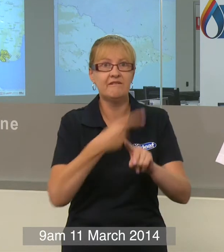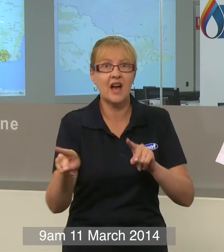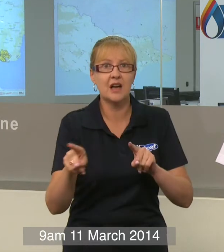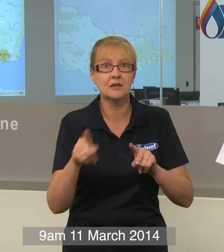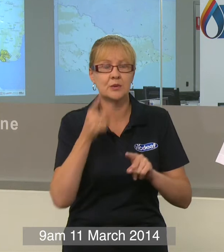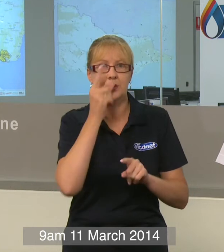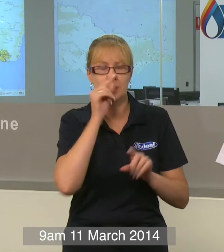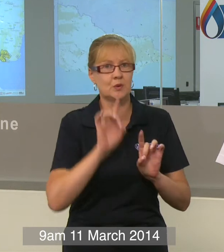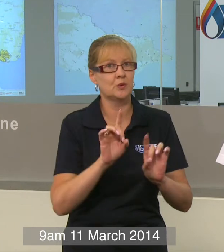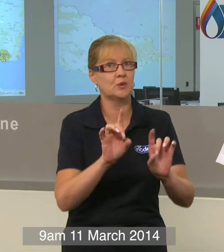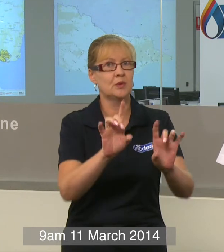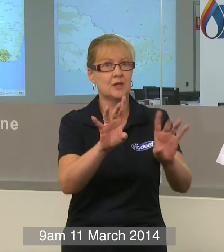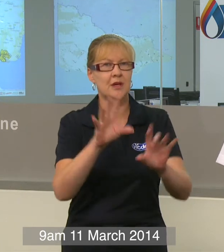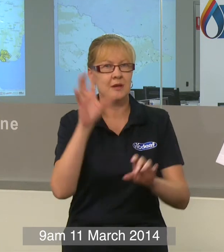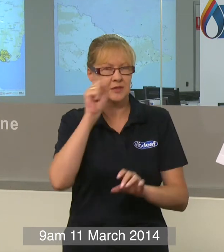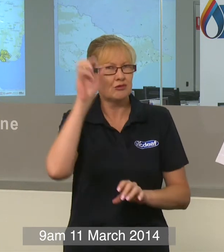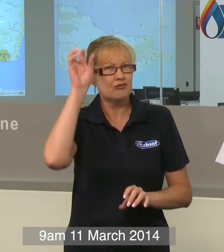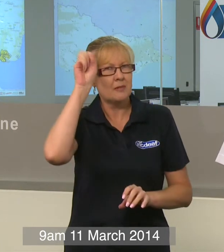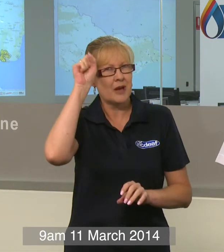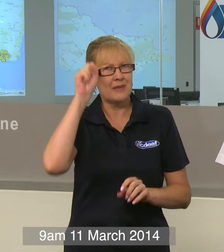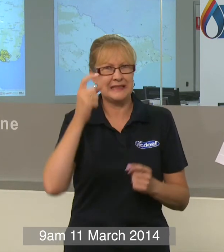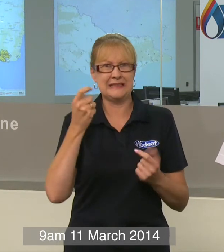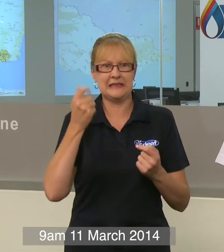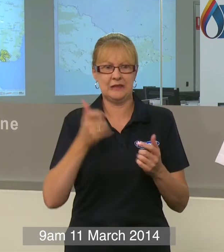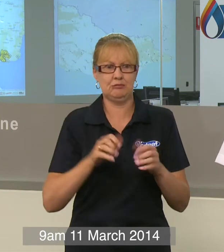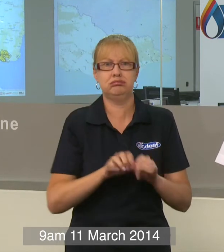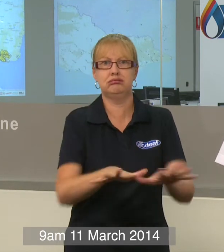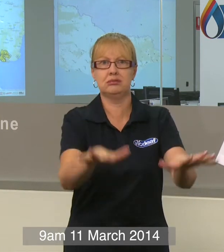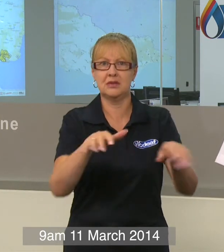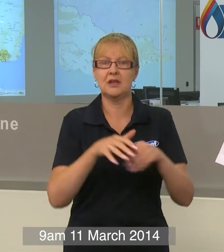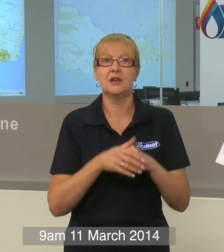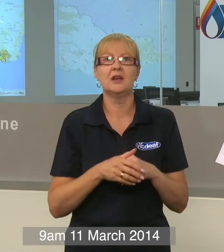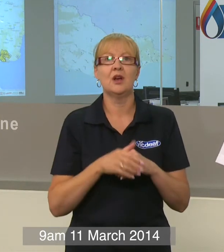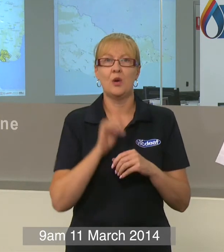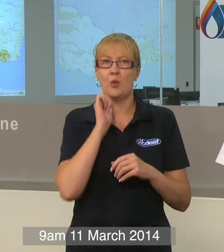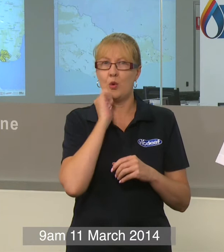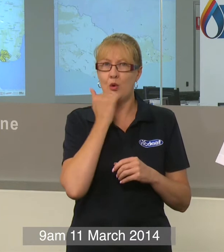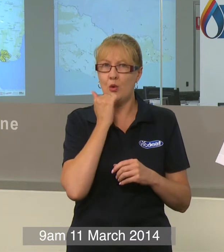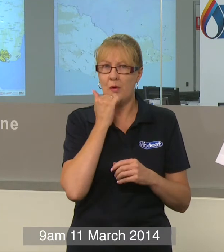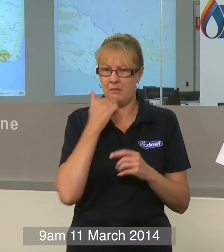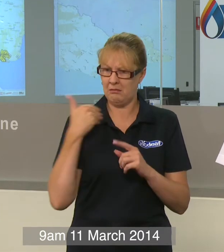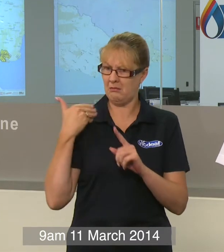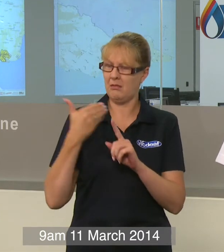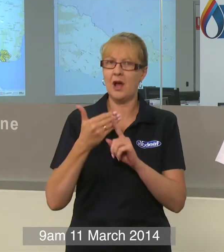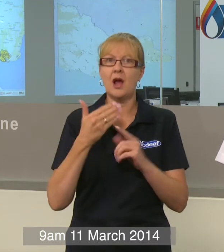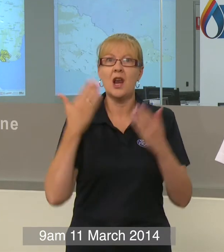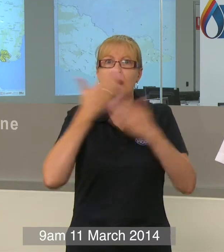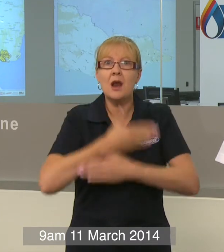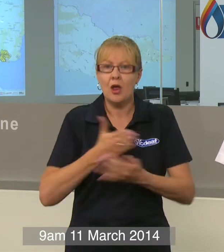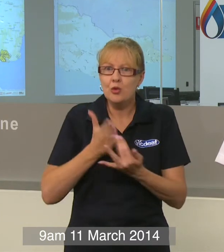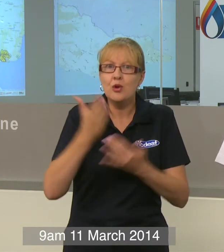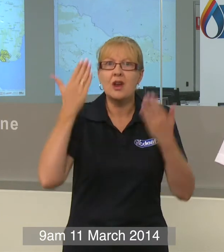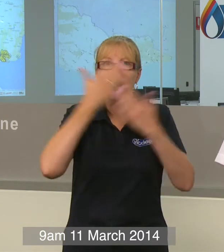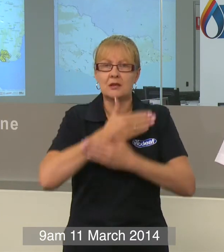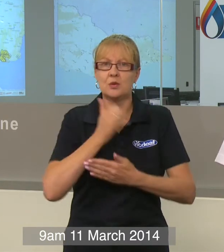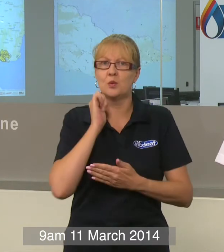do damage. So that's something people need to be very mindful of and it's been warm weather and even the nights have been quite warm across Victoria. The